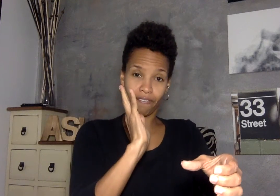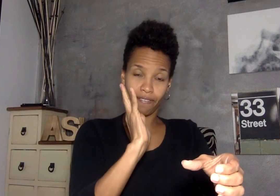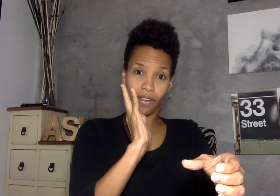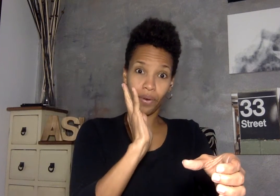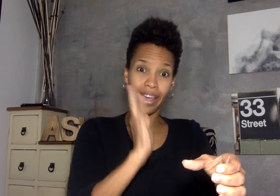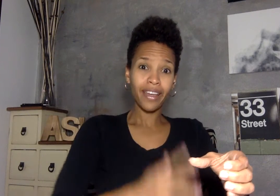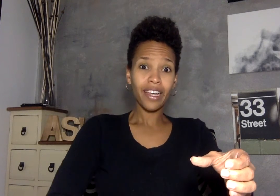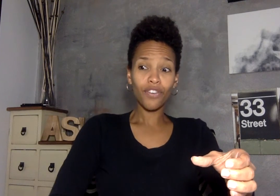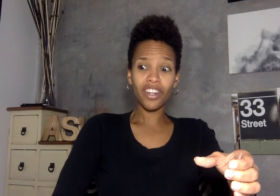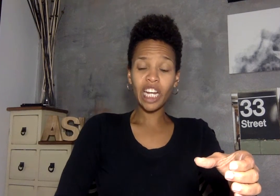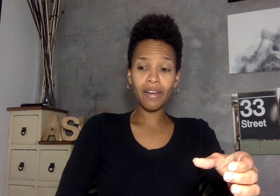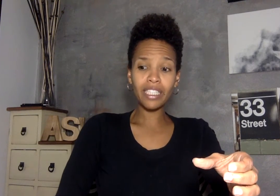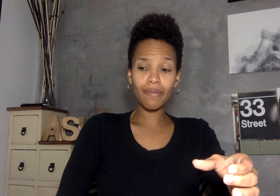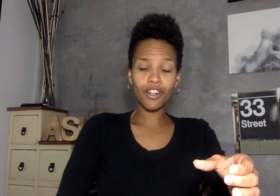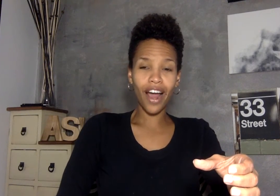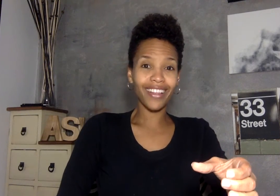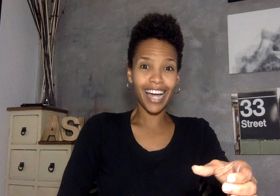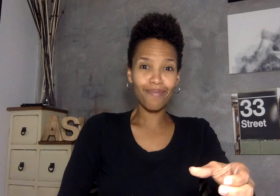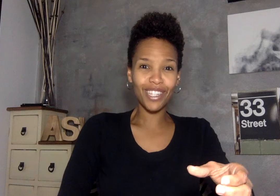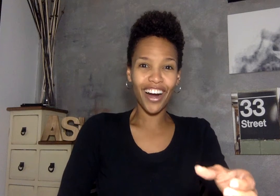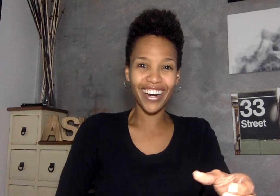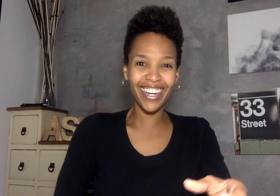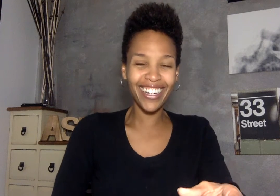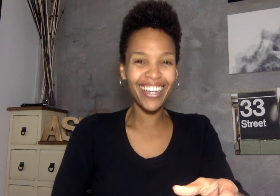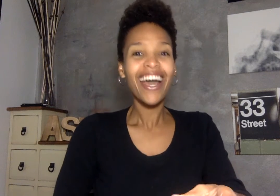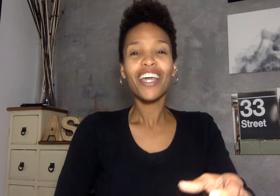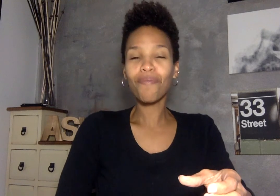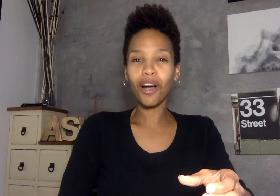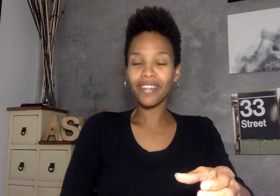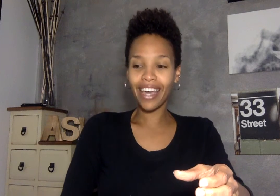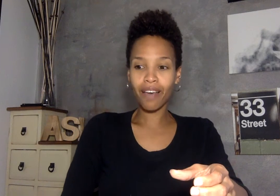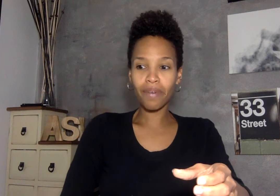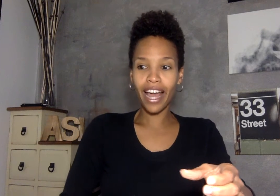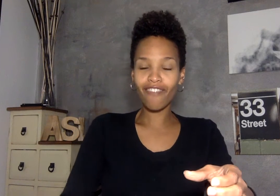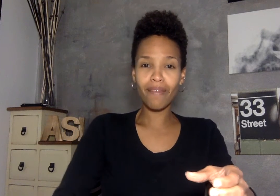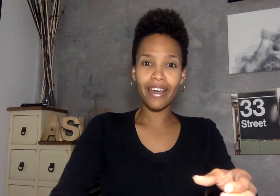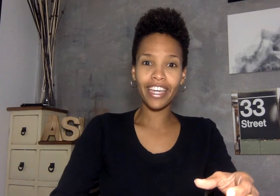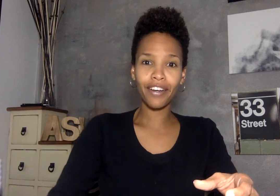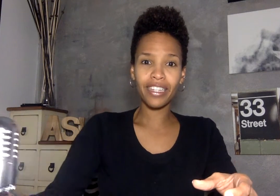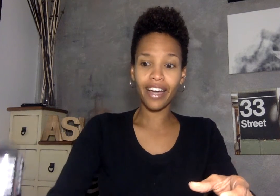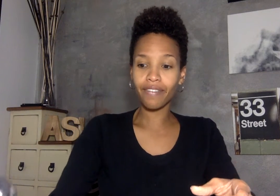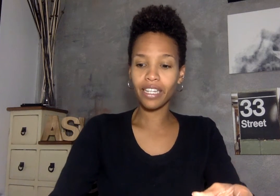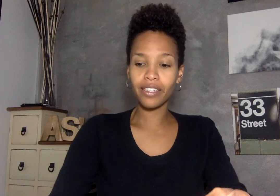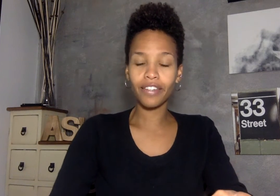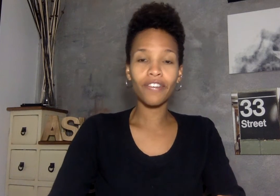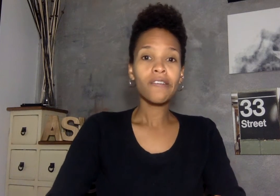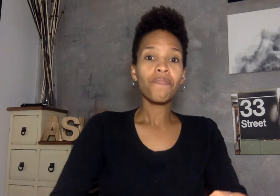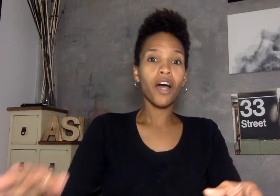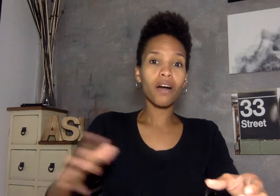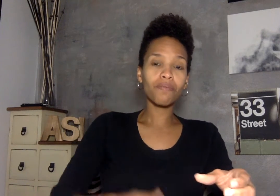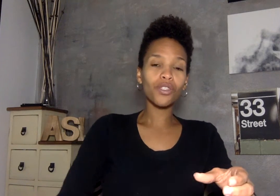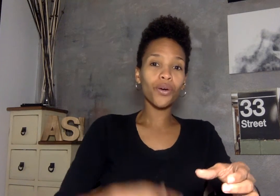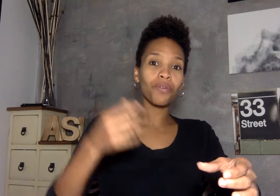okay you can hear my stomach growling i'm sorry you probably can't but i have my mic here and it's kind of sensitive um so